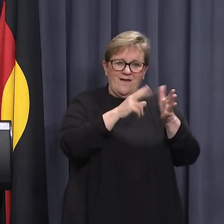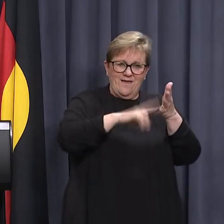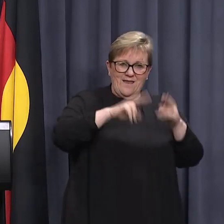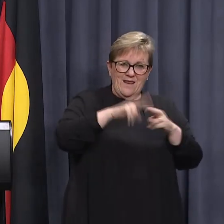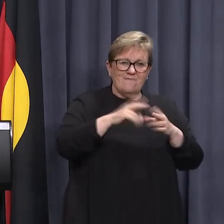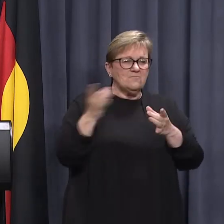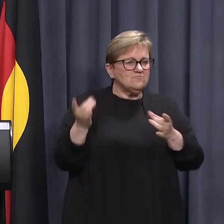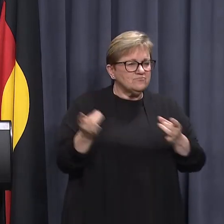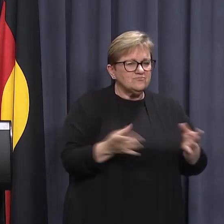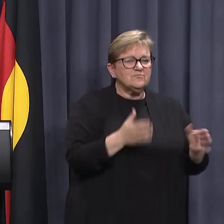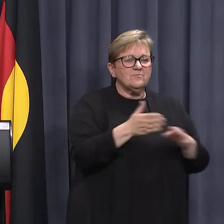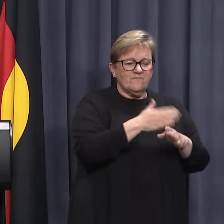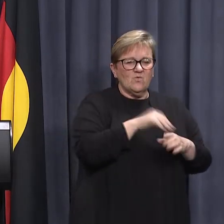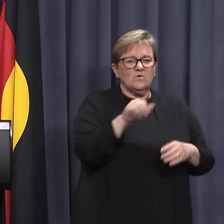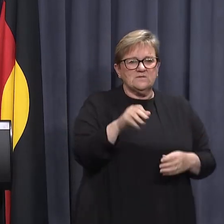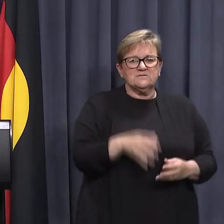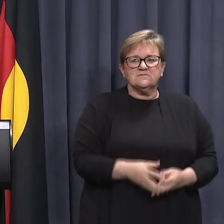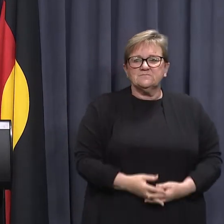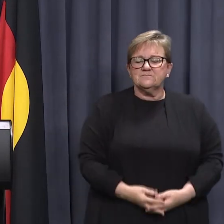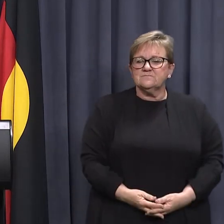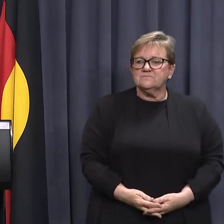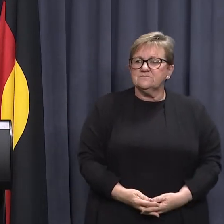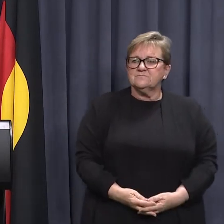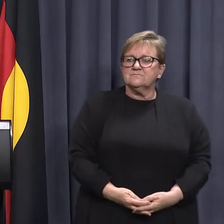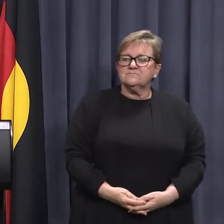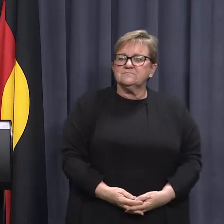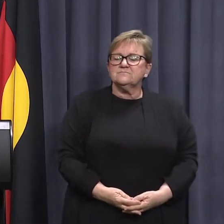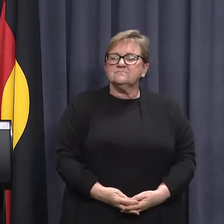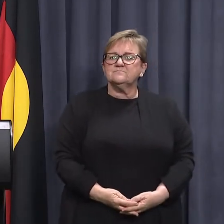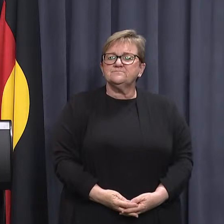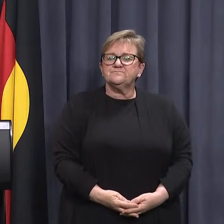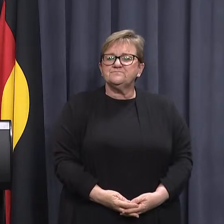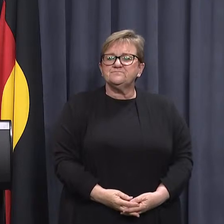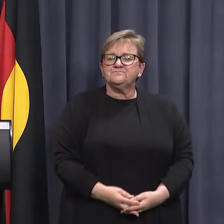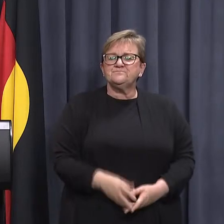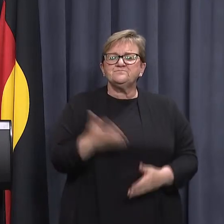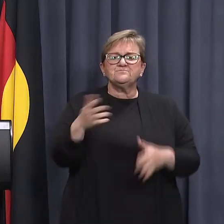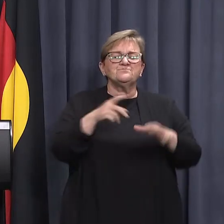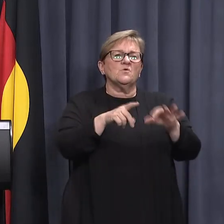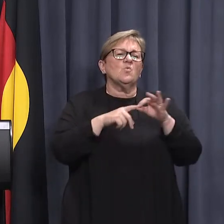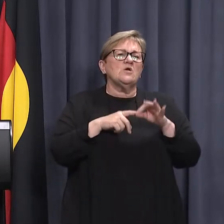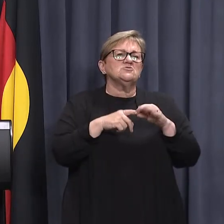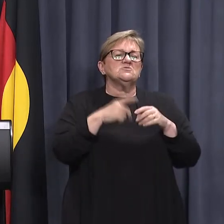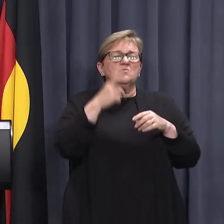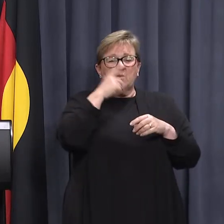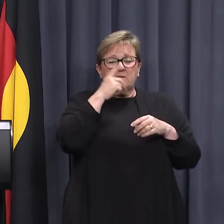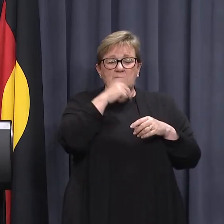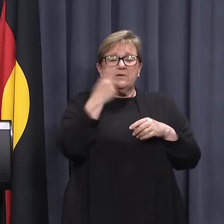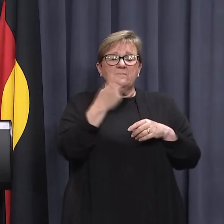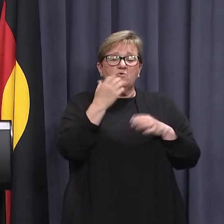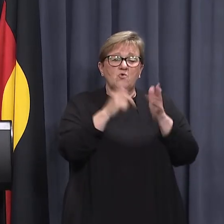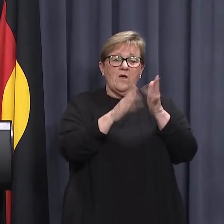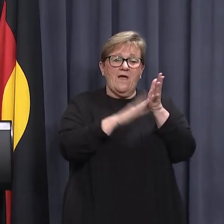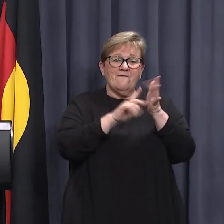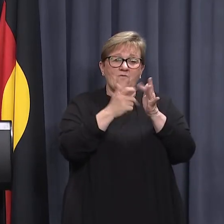have a preliminary plan to have a discussion with them, yes. With regard to the current caseloads, is there concern that